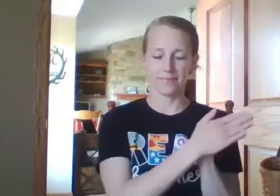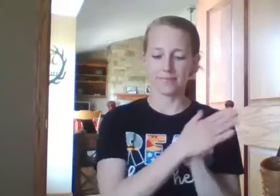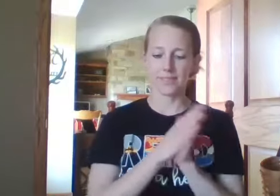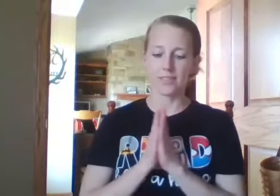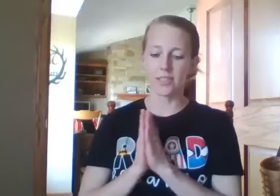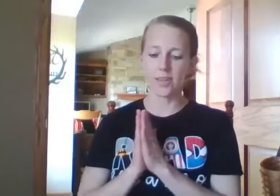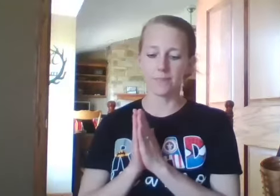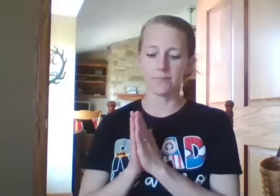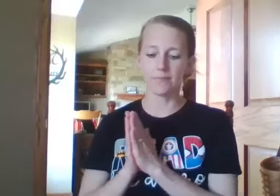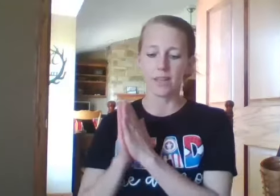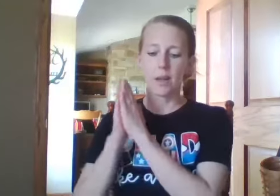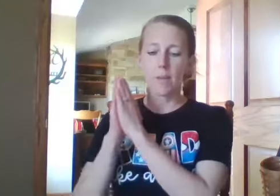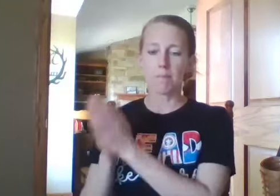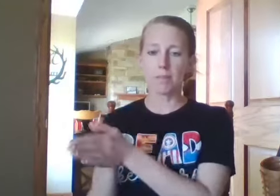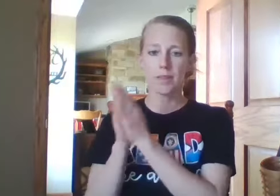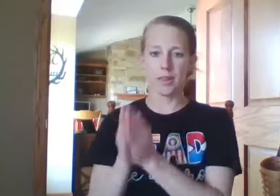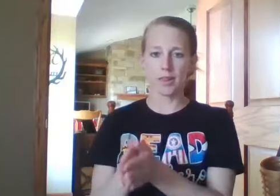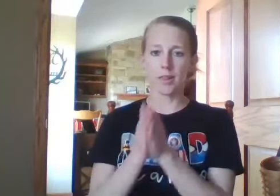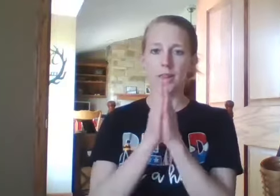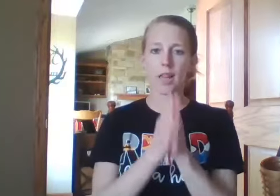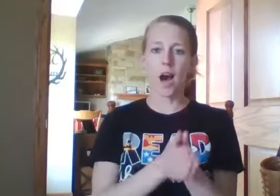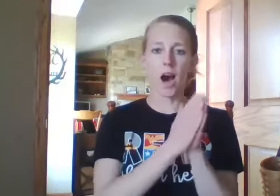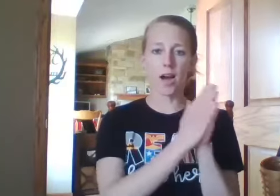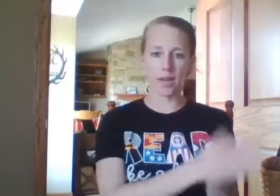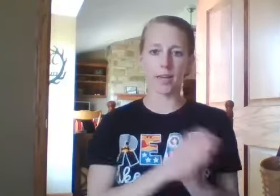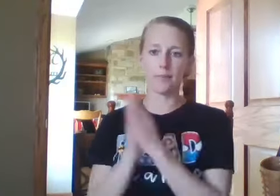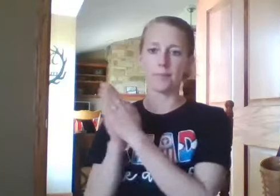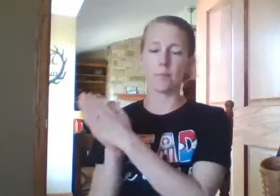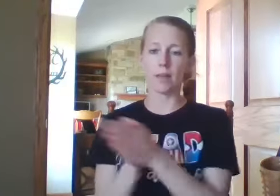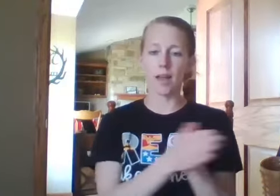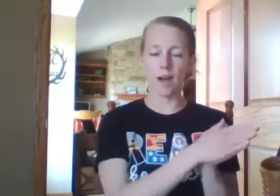Good job. B, l, u, gu, plug.